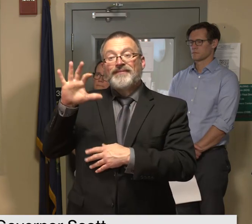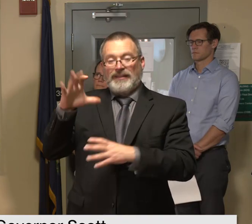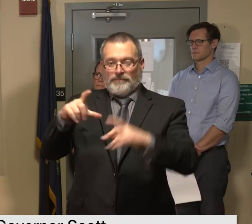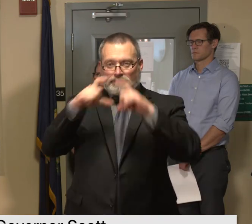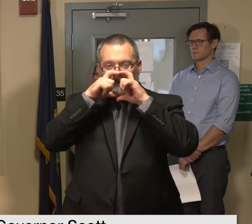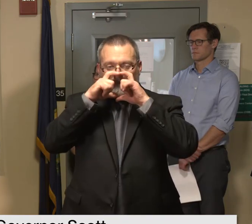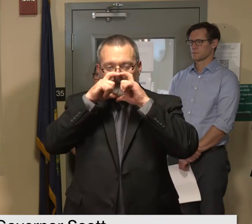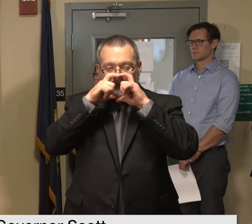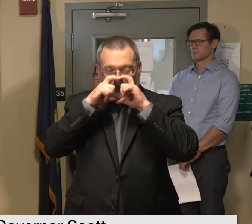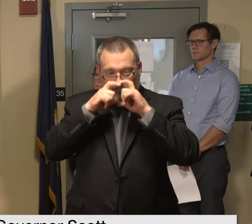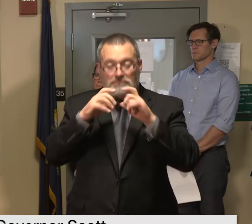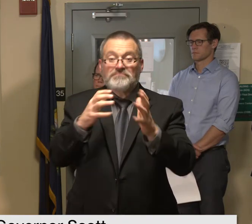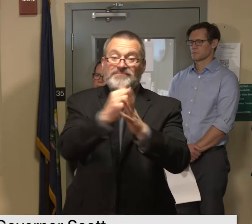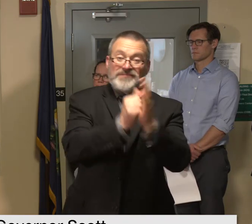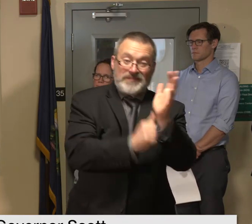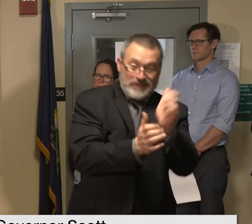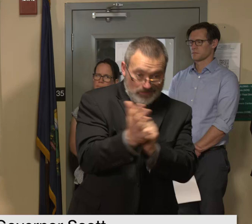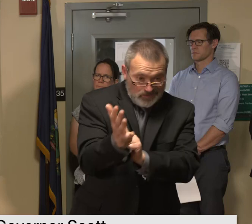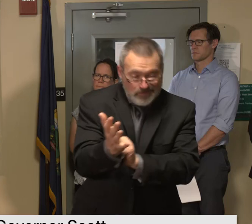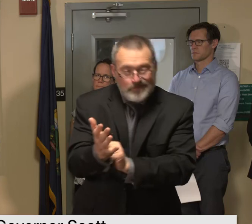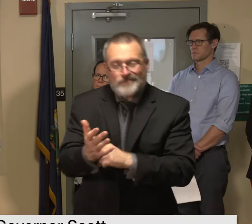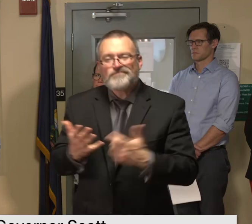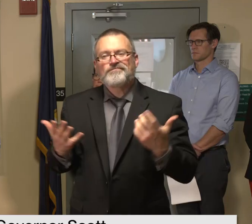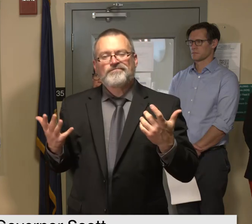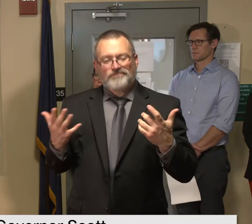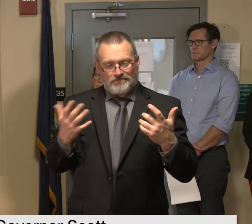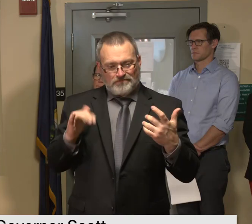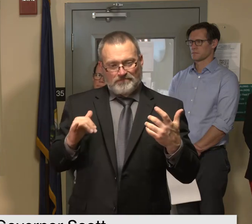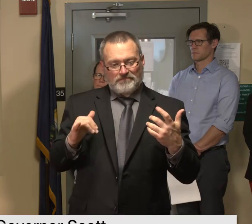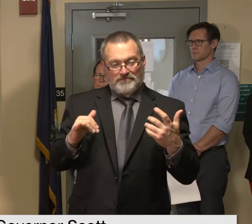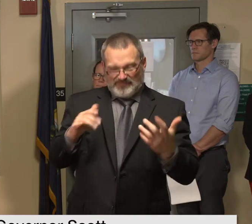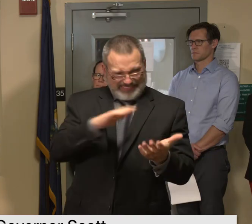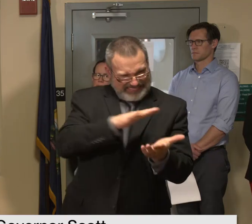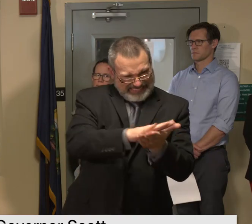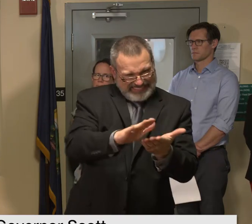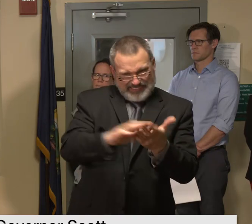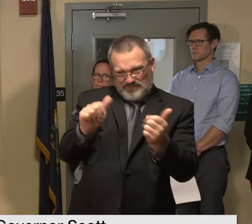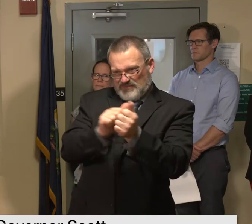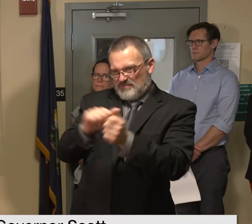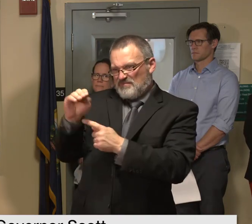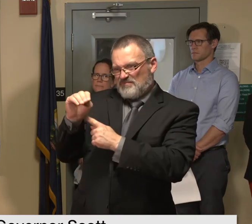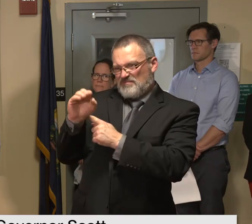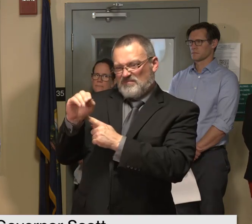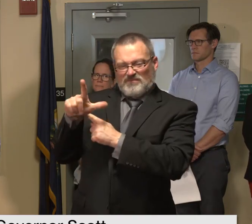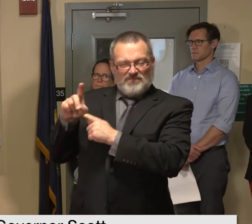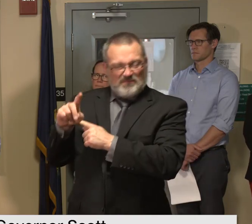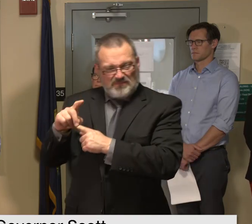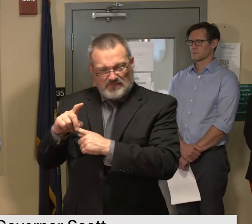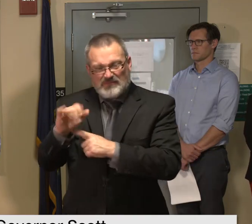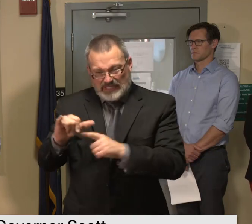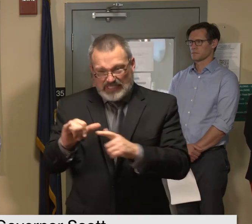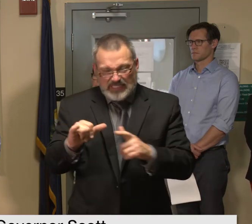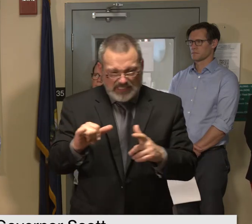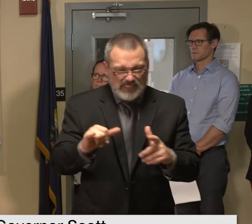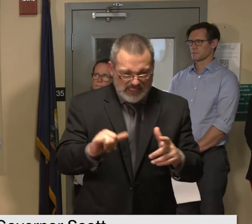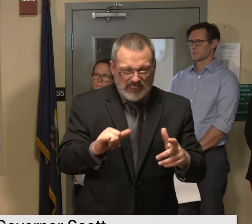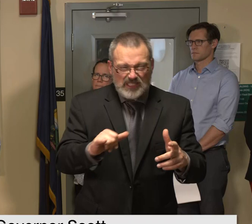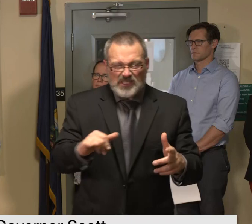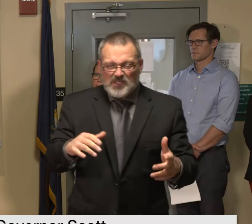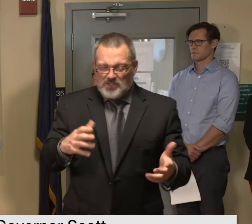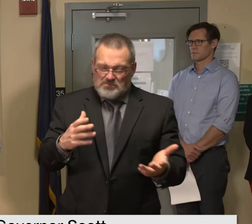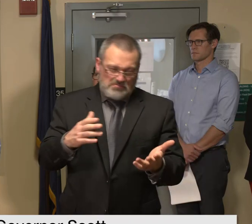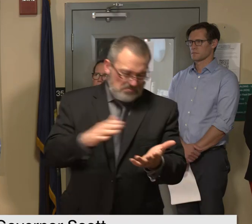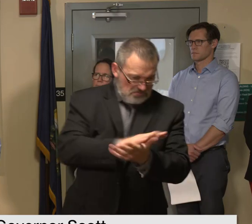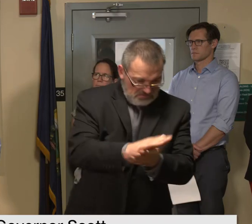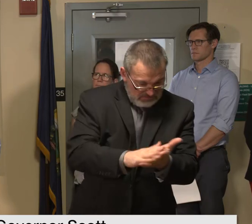gloves you can clean moldy items that do not absorb water using soap and water but